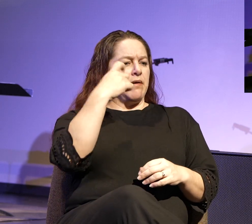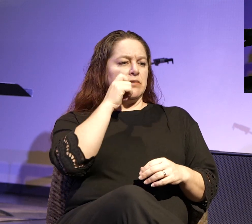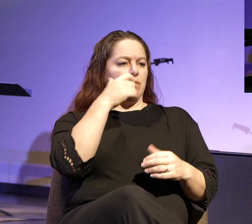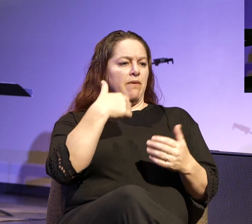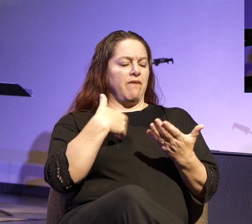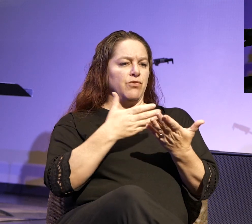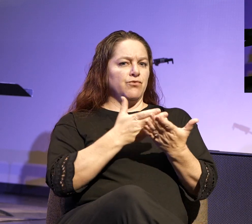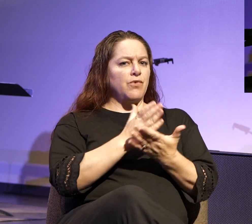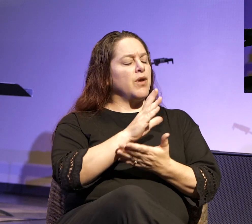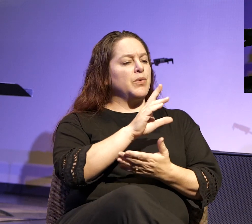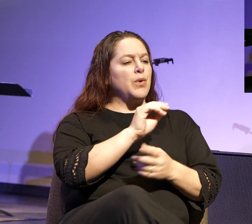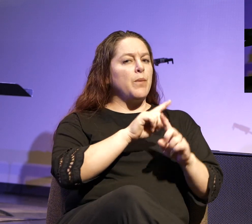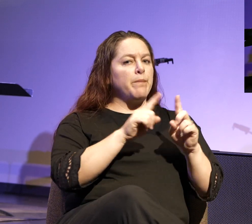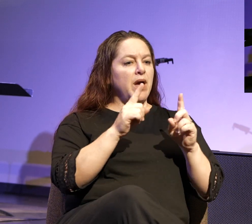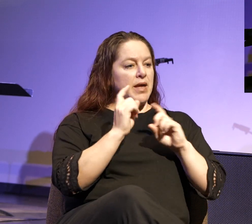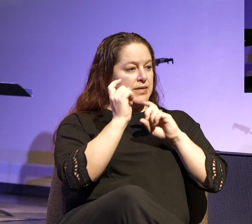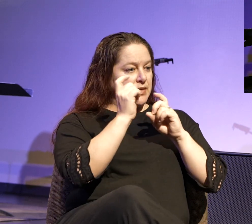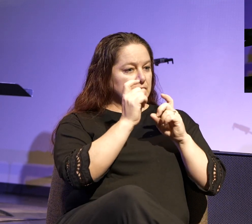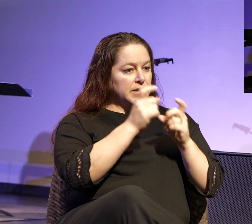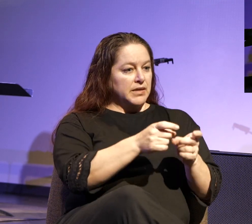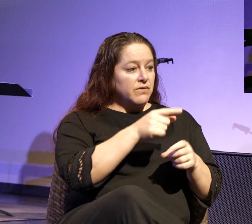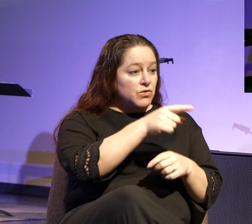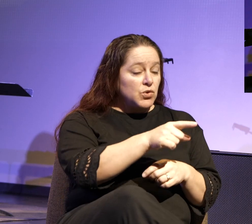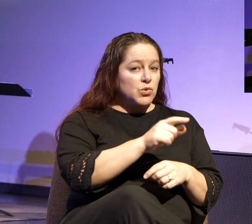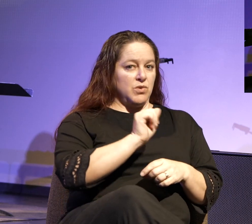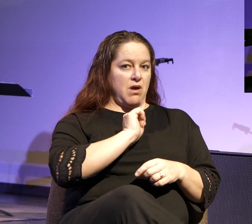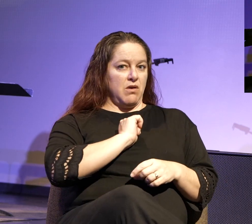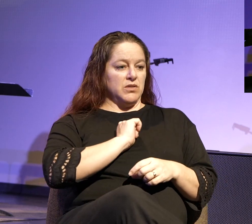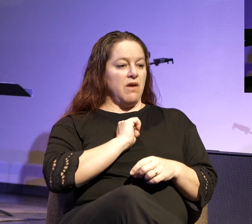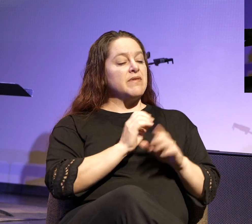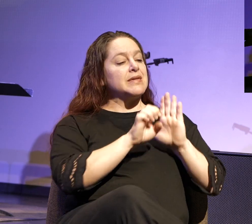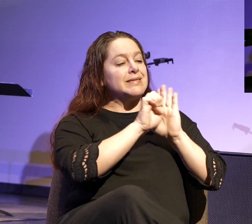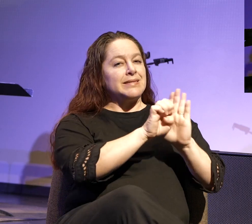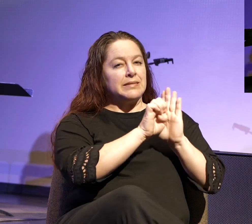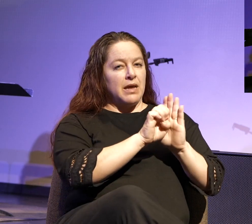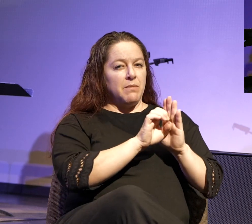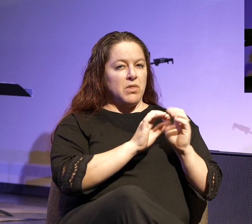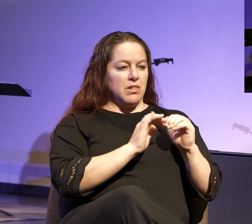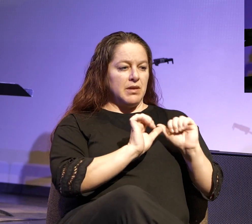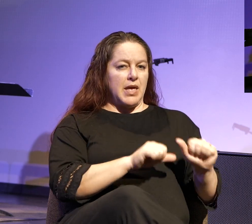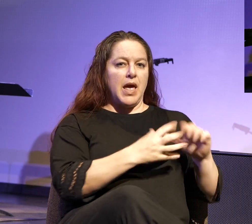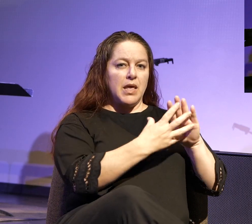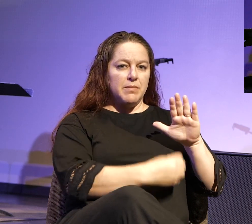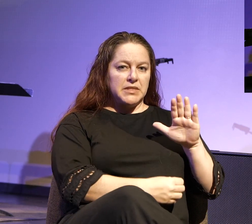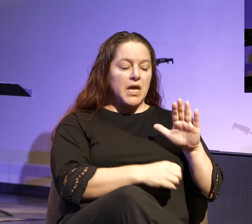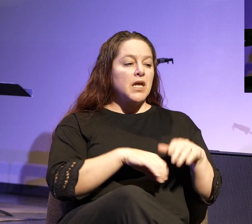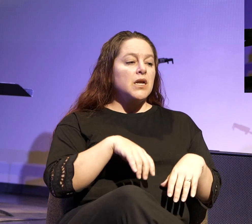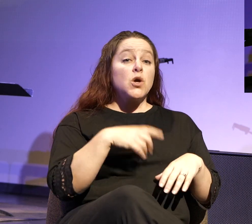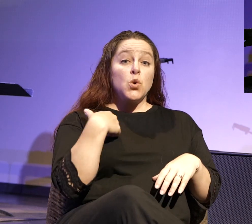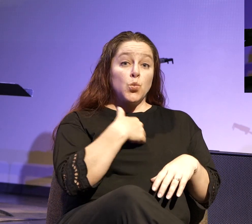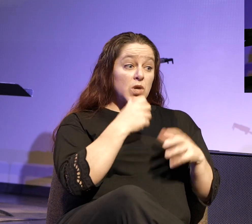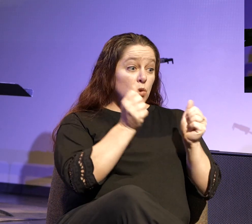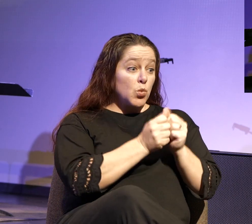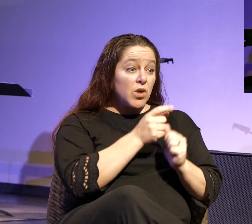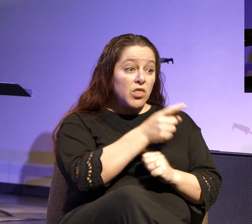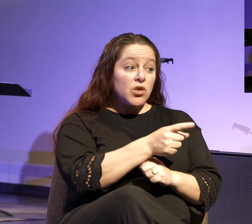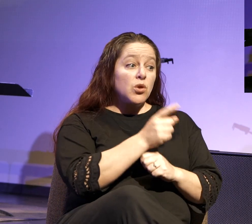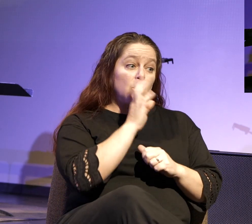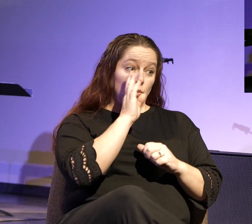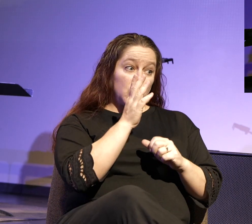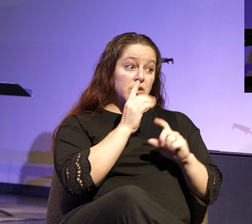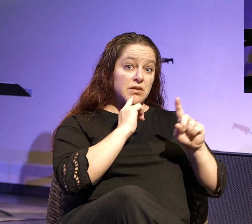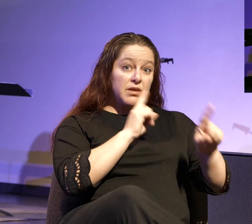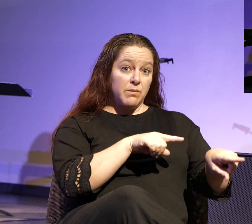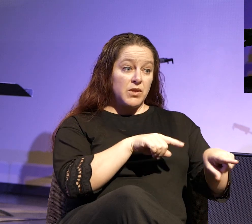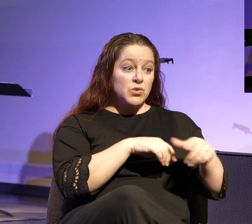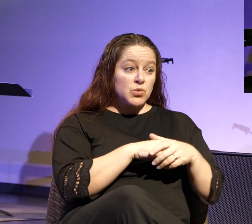right, but to give you in ourselves an example to imitate. For even when we were with you, we would give you this